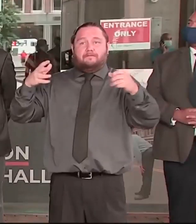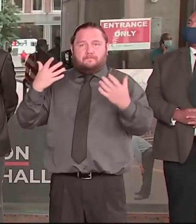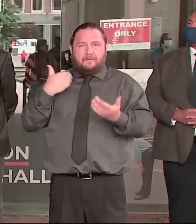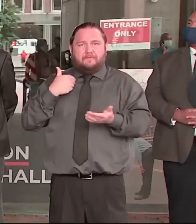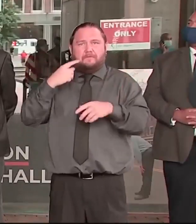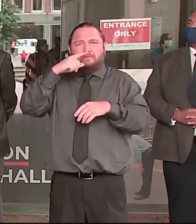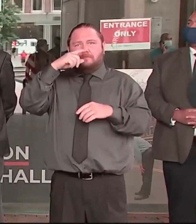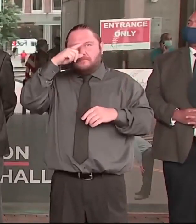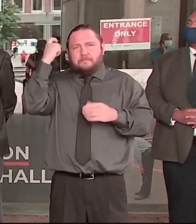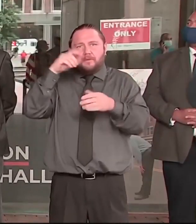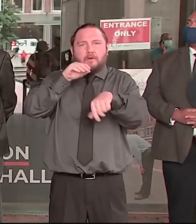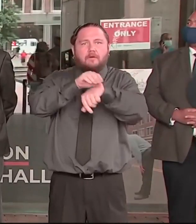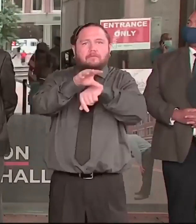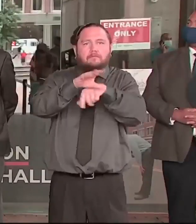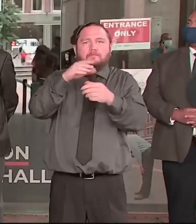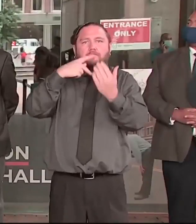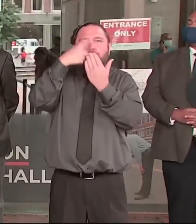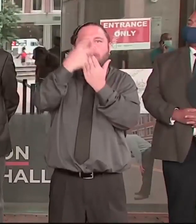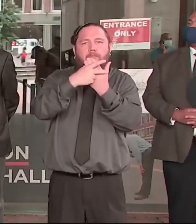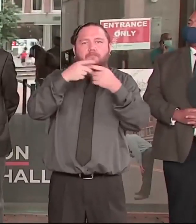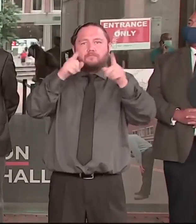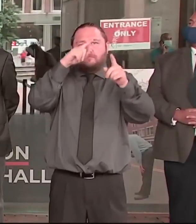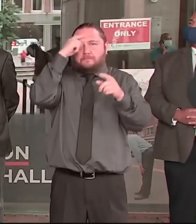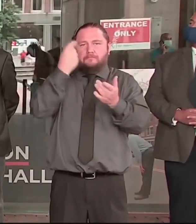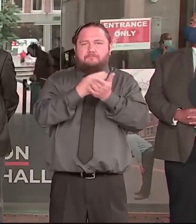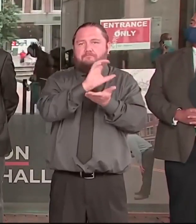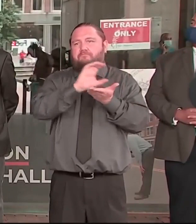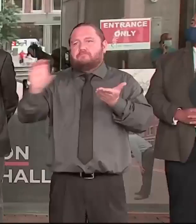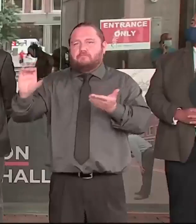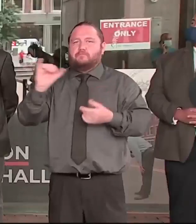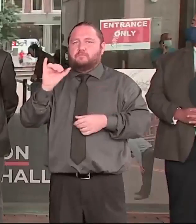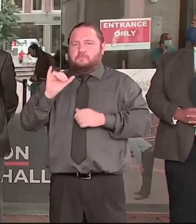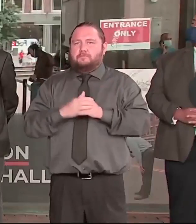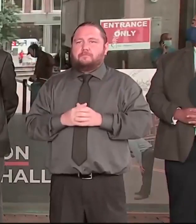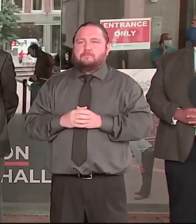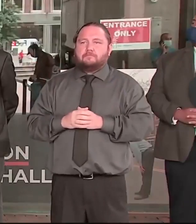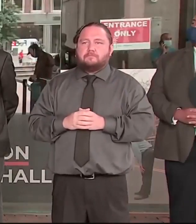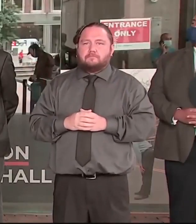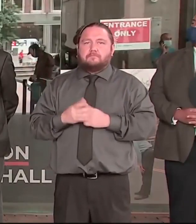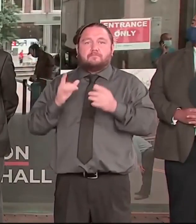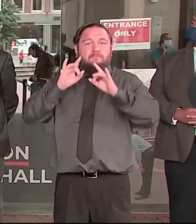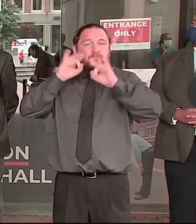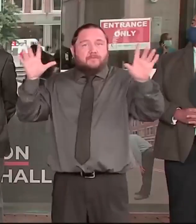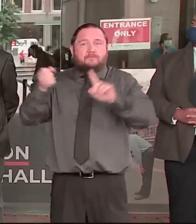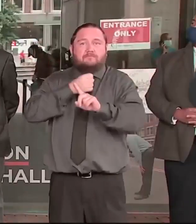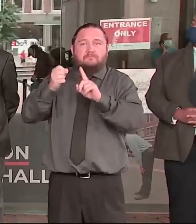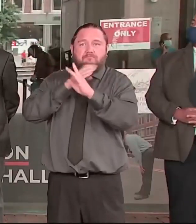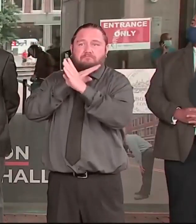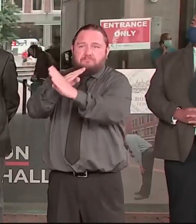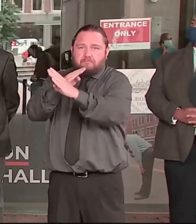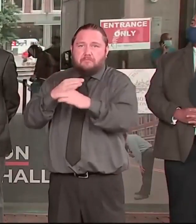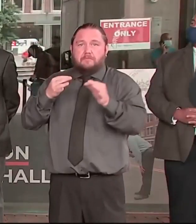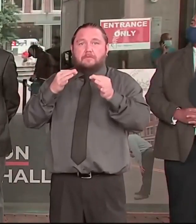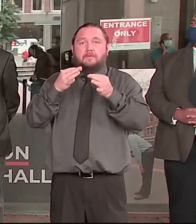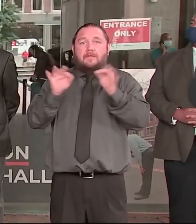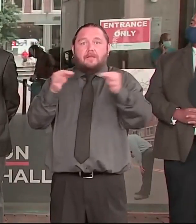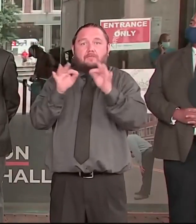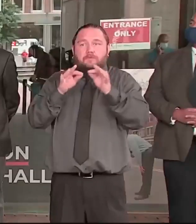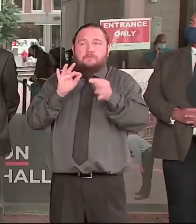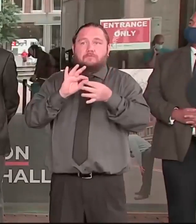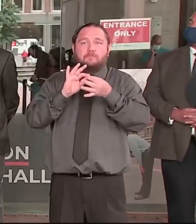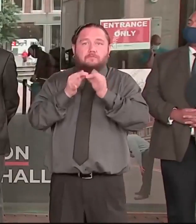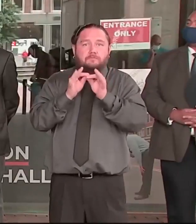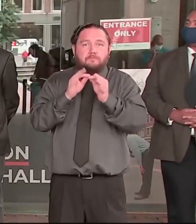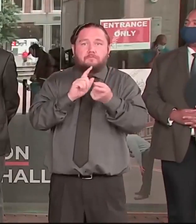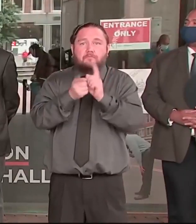departments, including violence prevention, language access, food security, immigrant advancement, elder support,